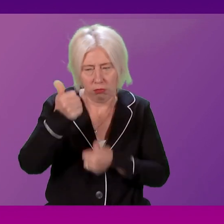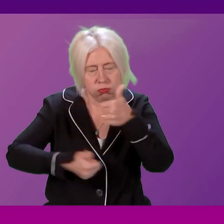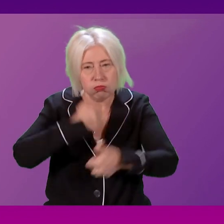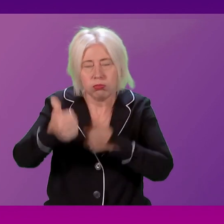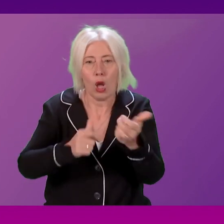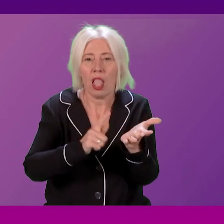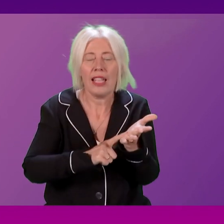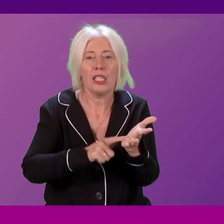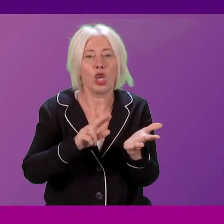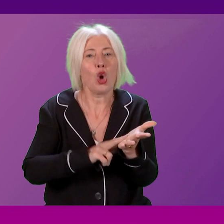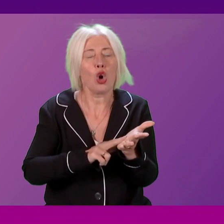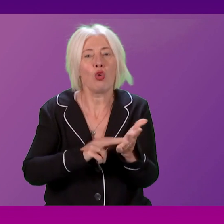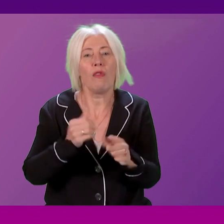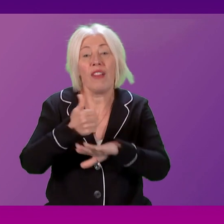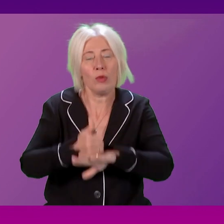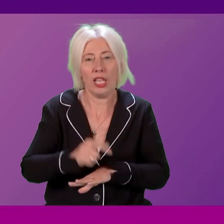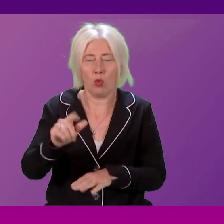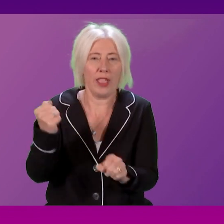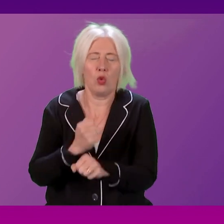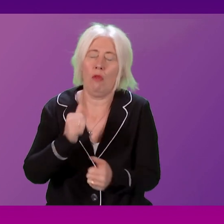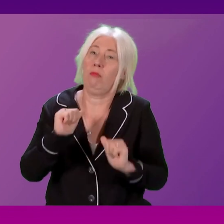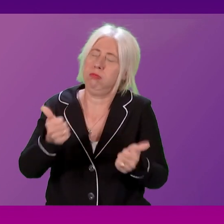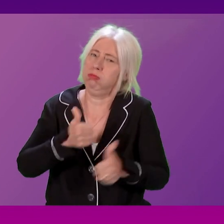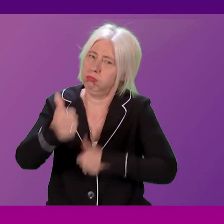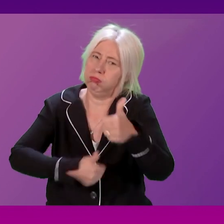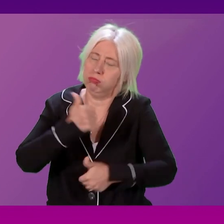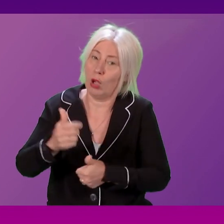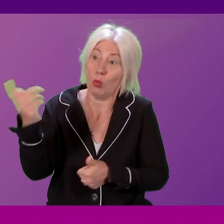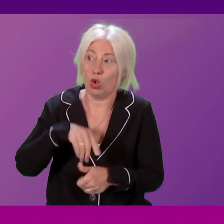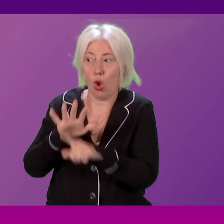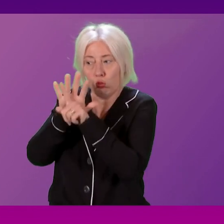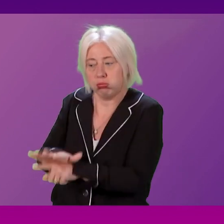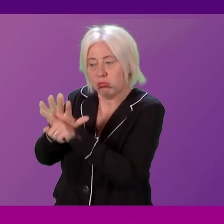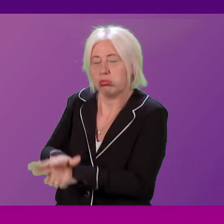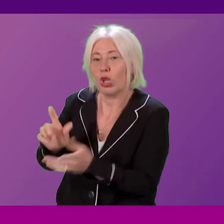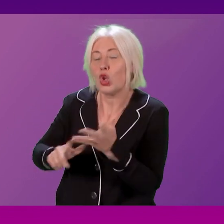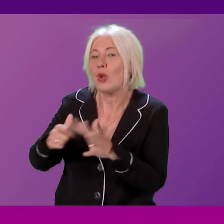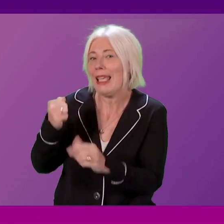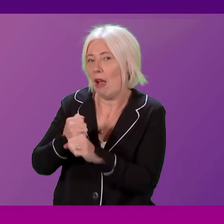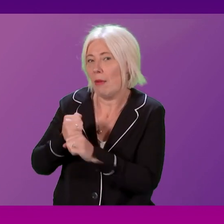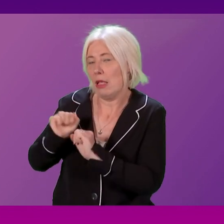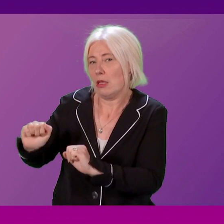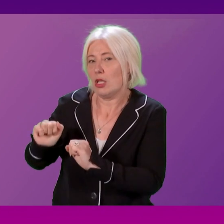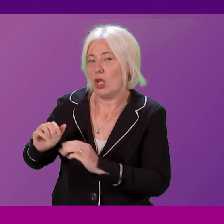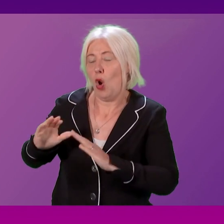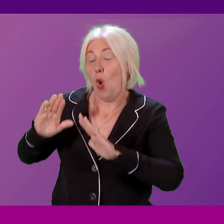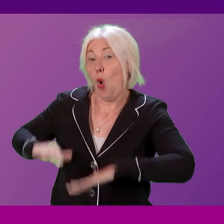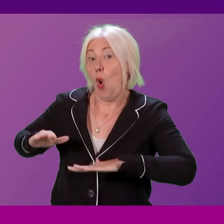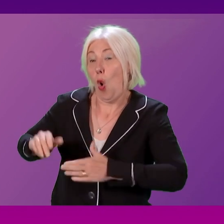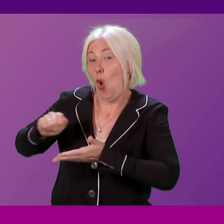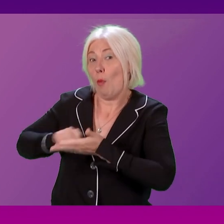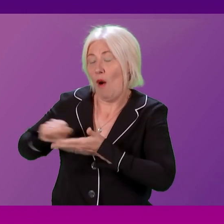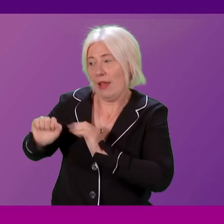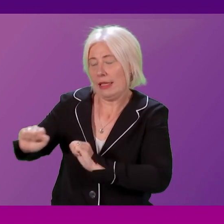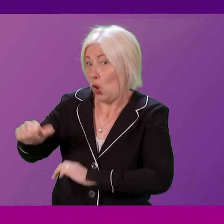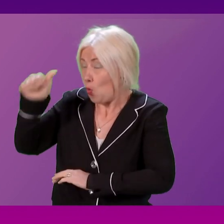that Linda Norgrove Foundation does. I think it's incumbent on all of us to put pressure on the UK Government on the Home Office to help, given